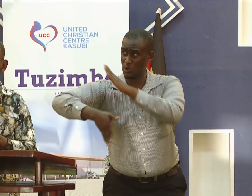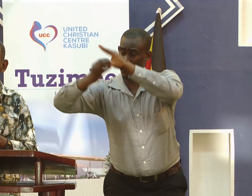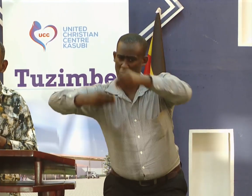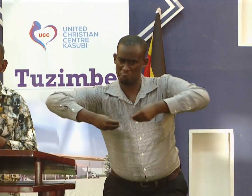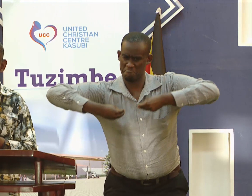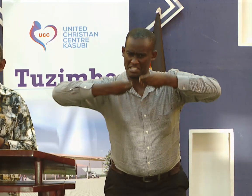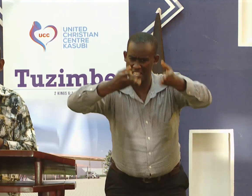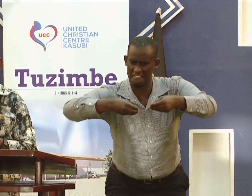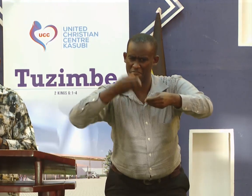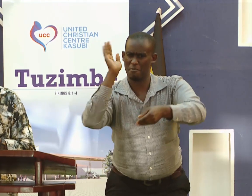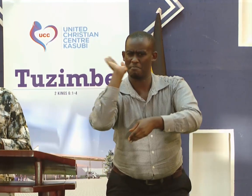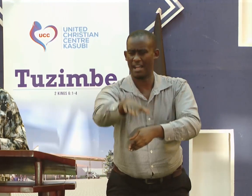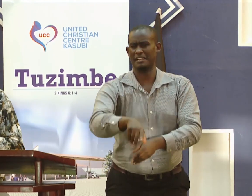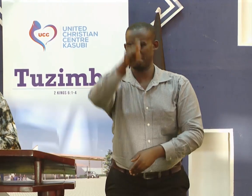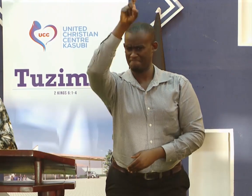it. Amen.